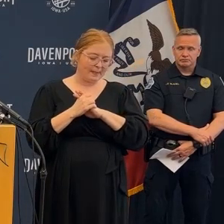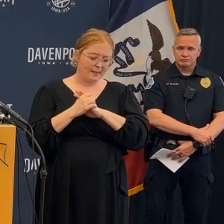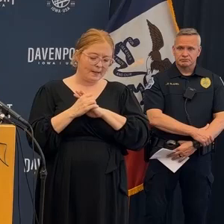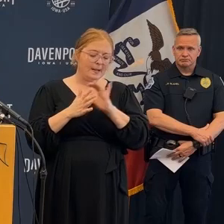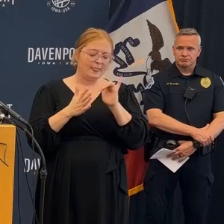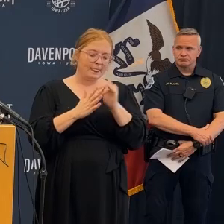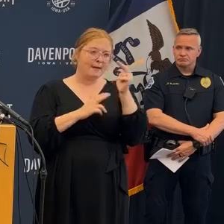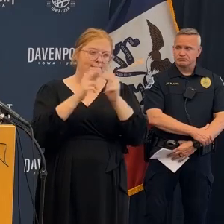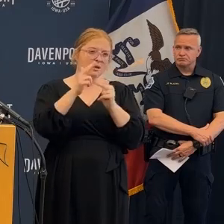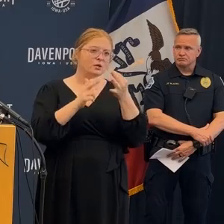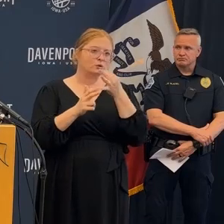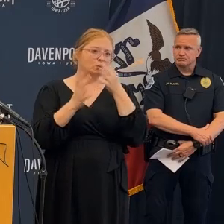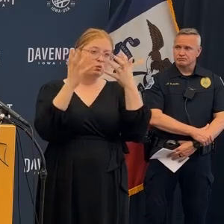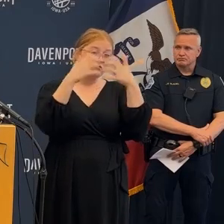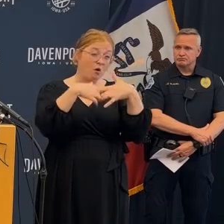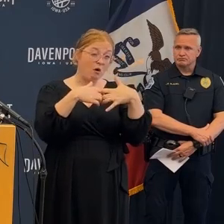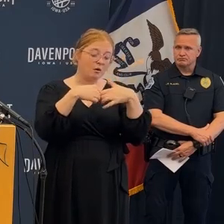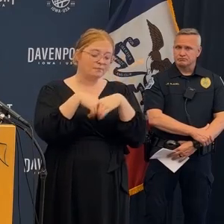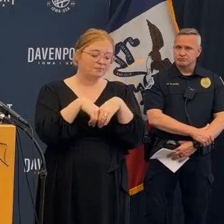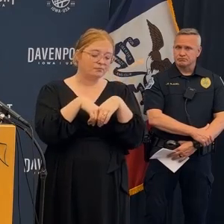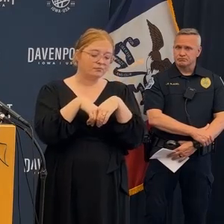capability of that